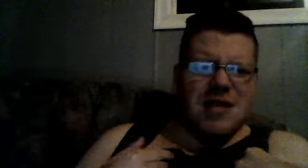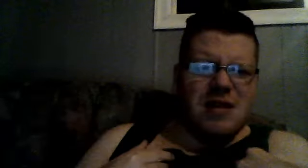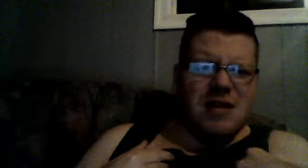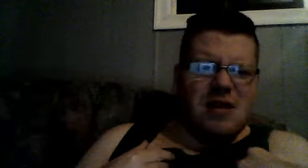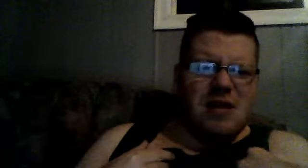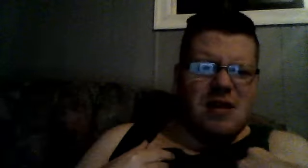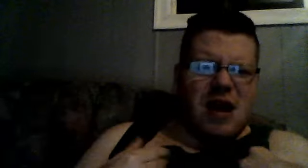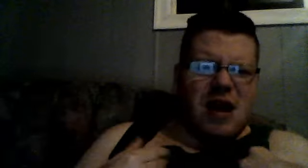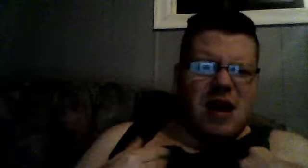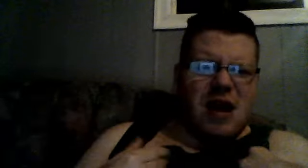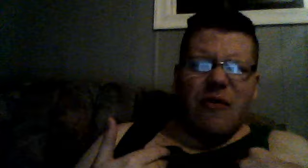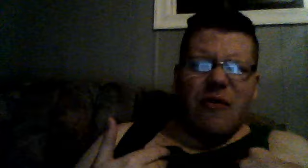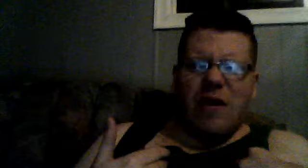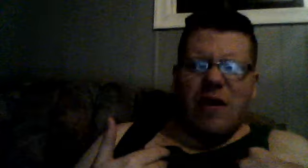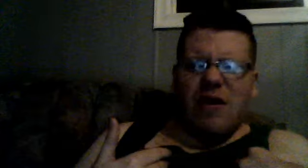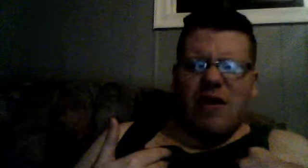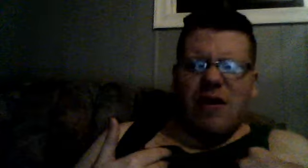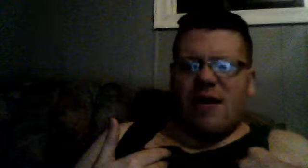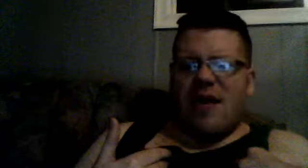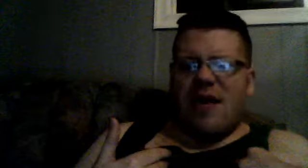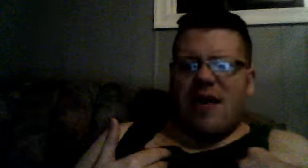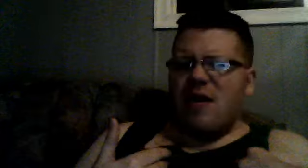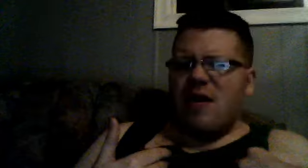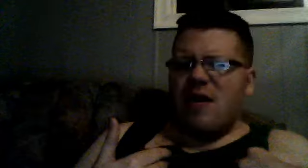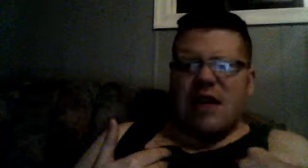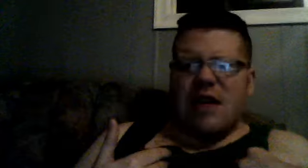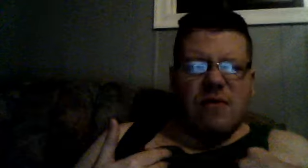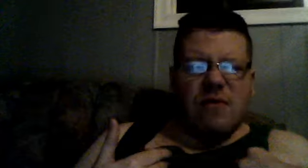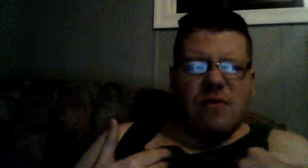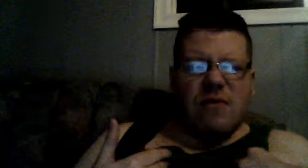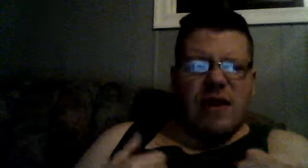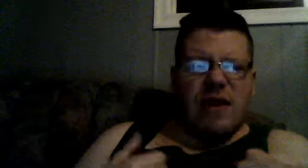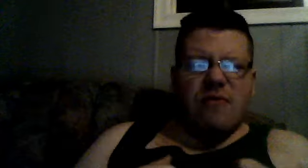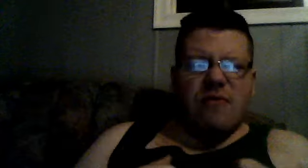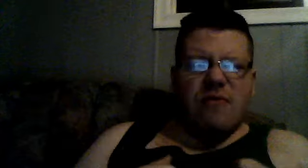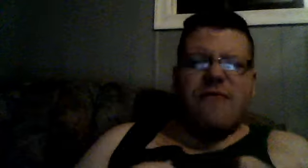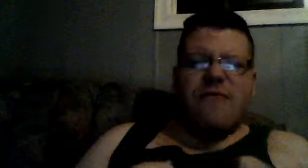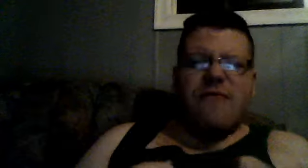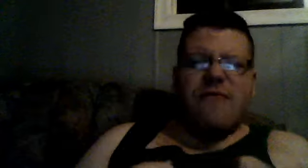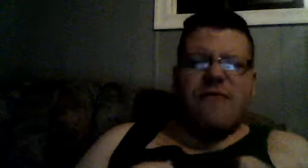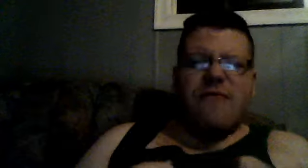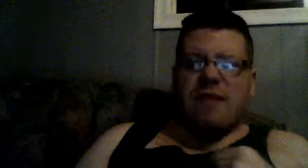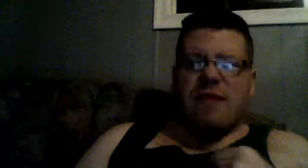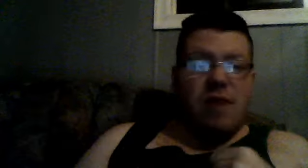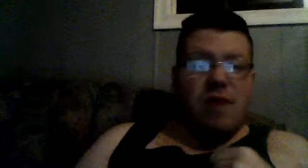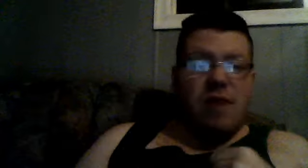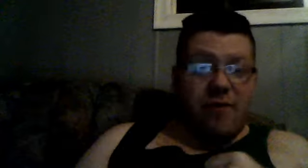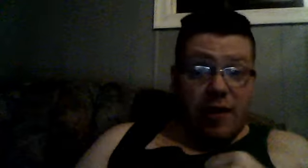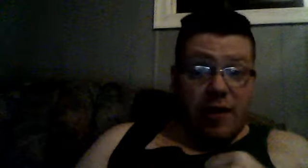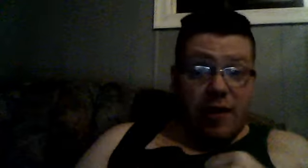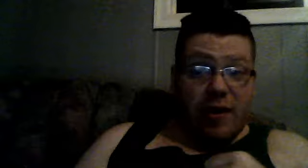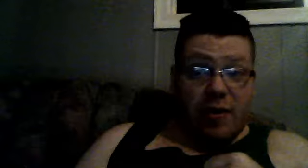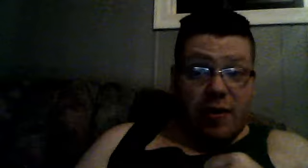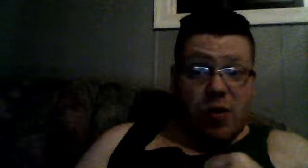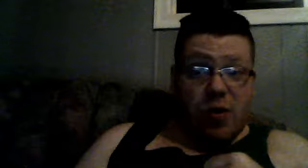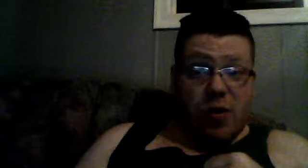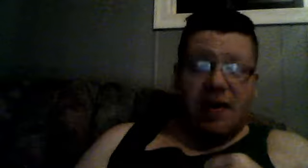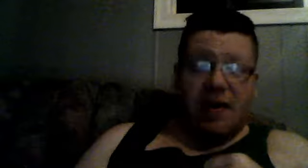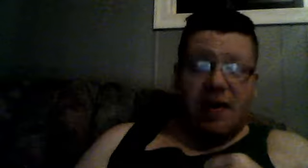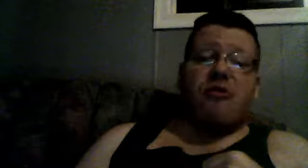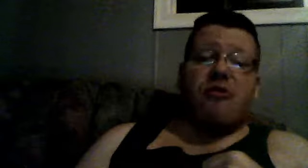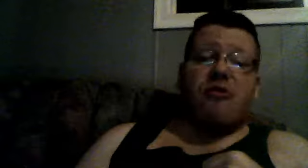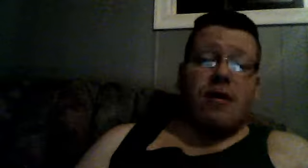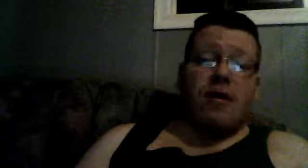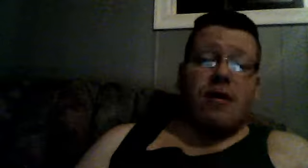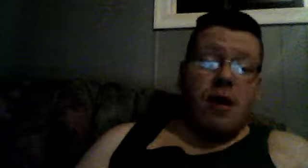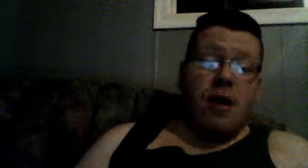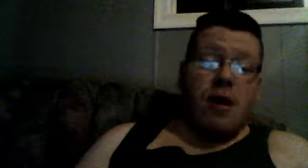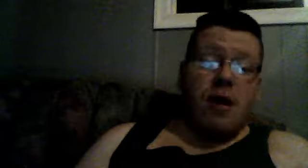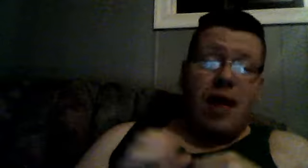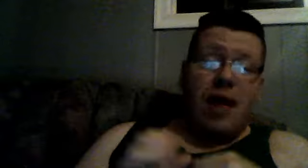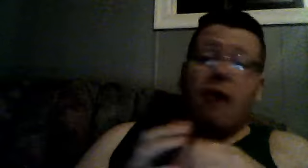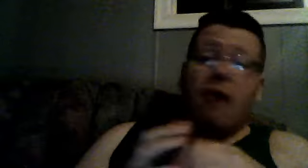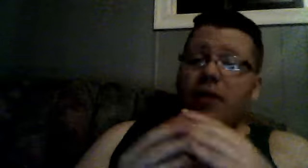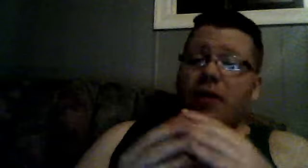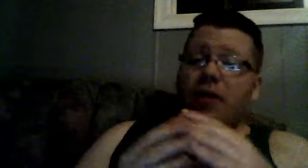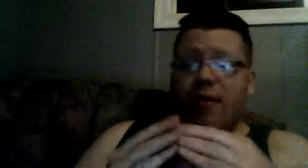halfway, now we're into the movie, we finally got the motherfucking Transformers, that's right. An hour of just